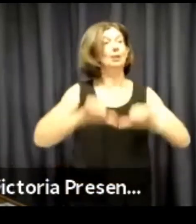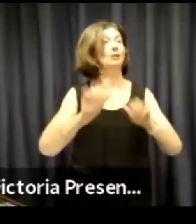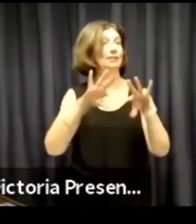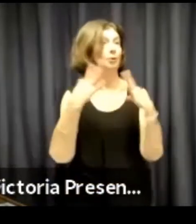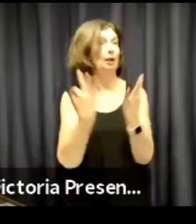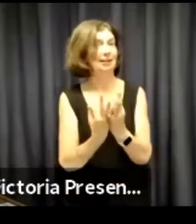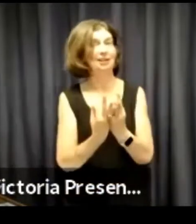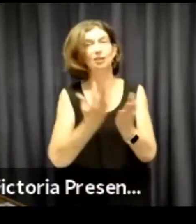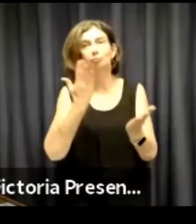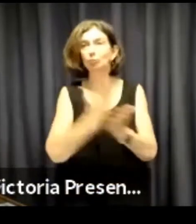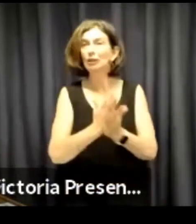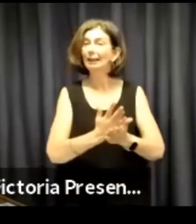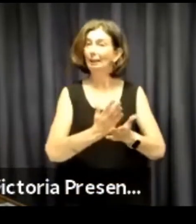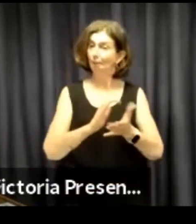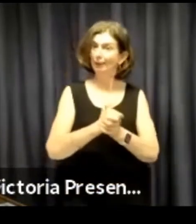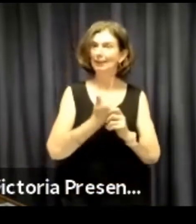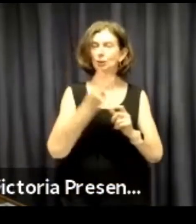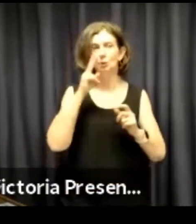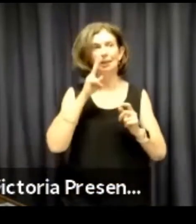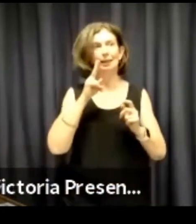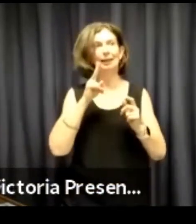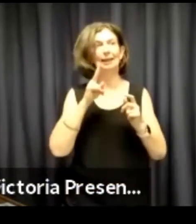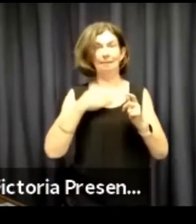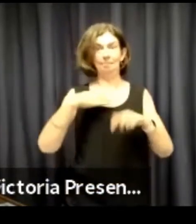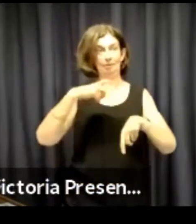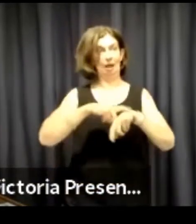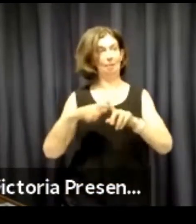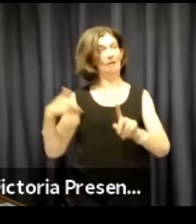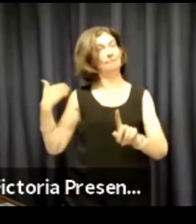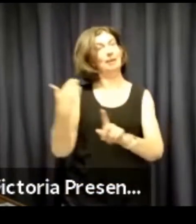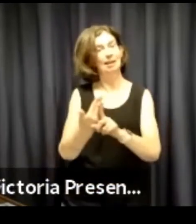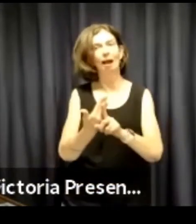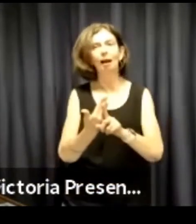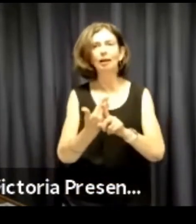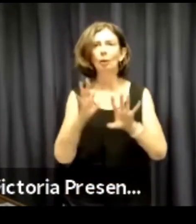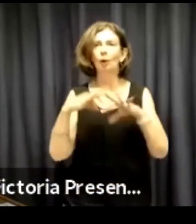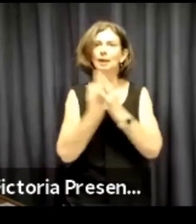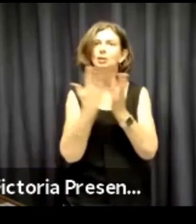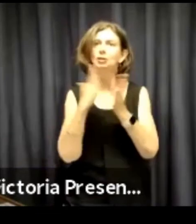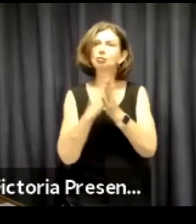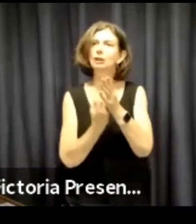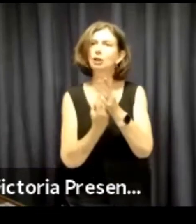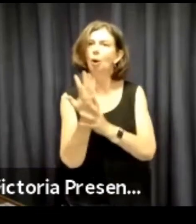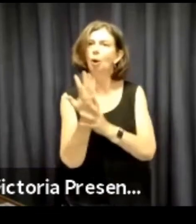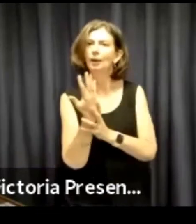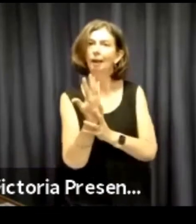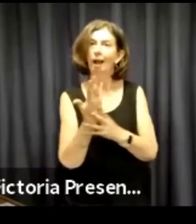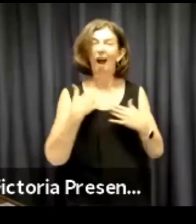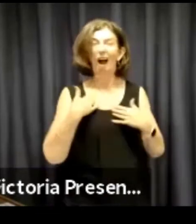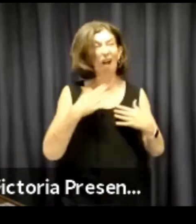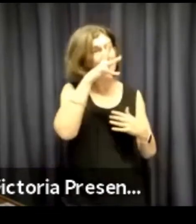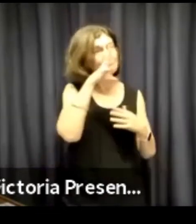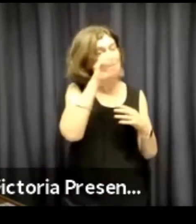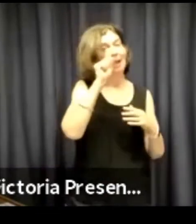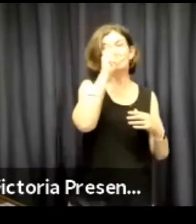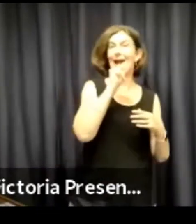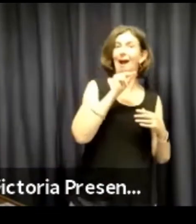For me to be here as president of this organisation, I'm really pleased to see the growth in the organisation